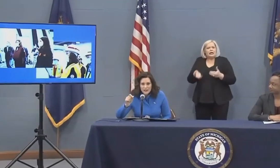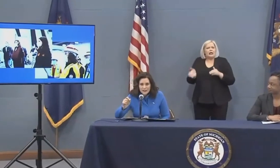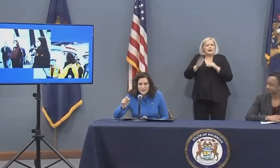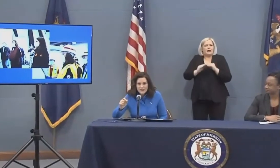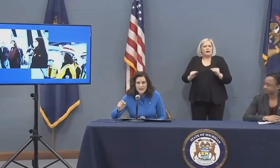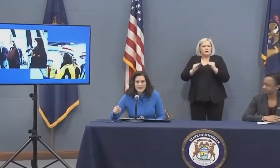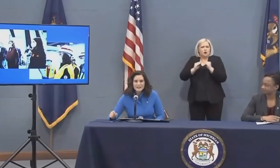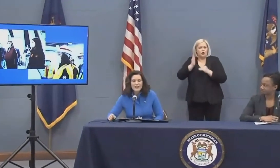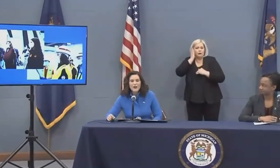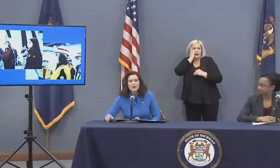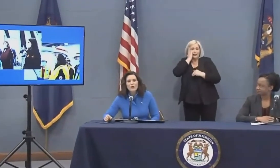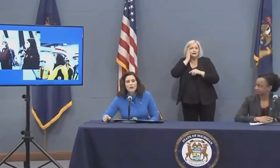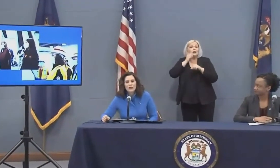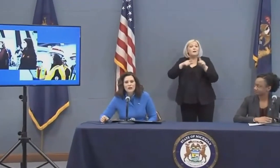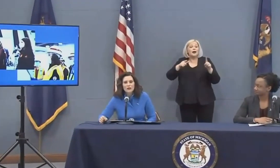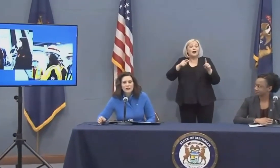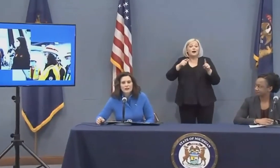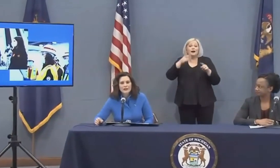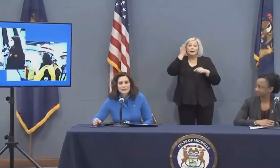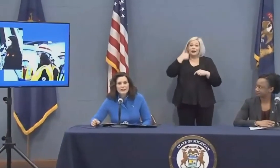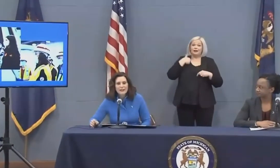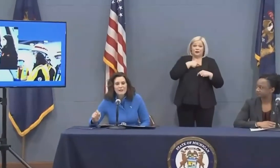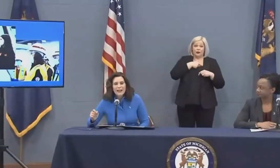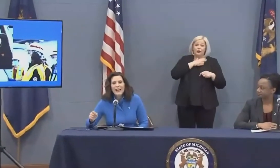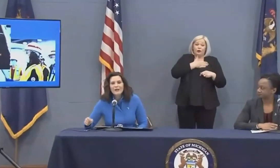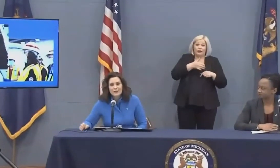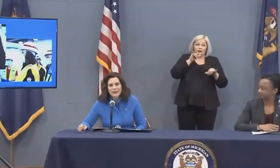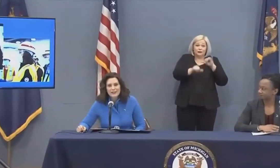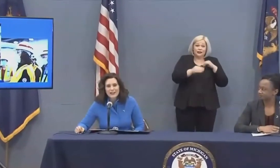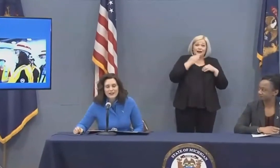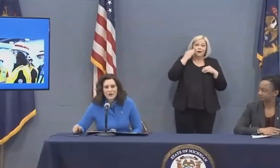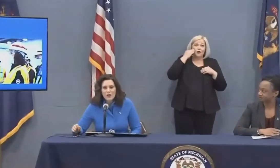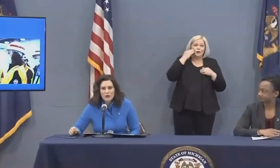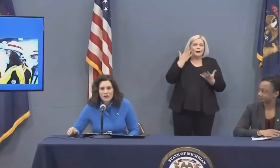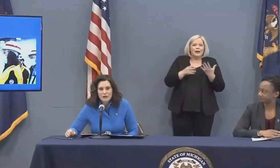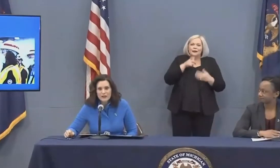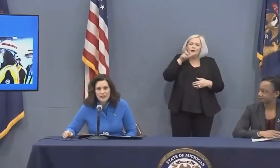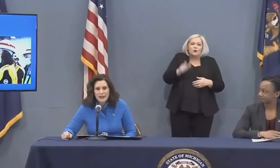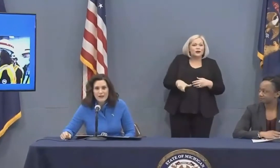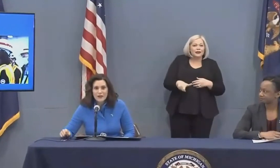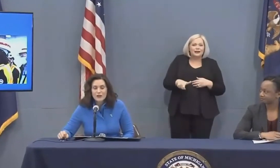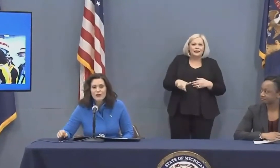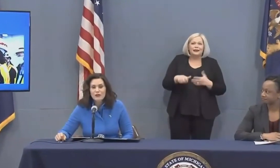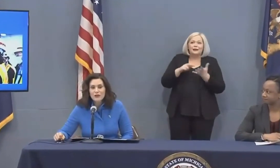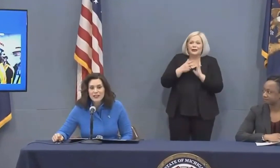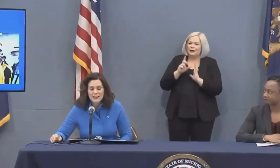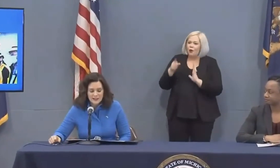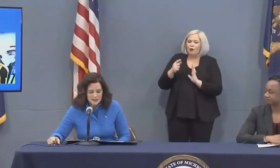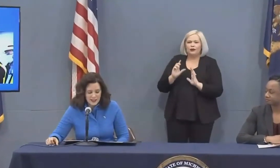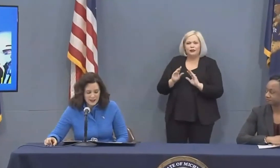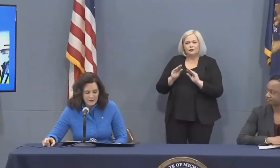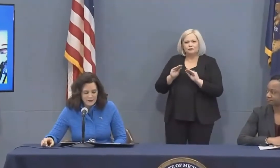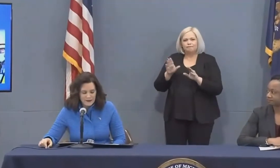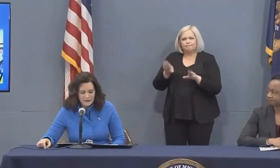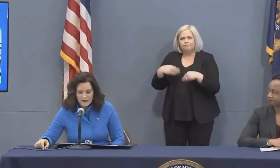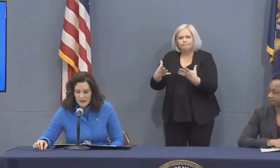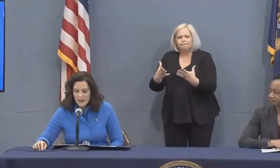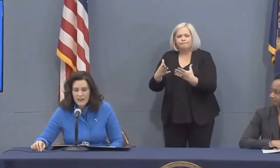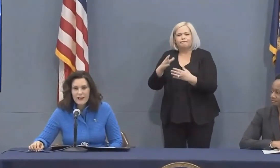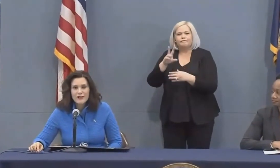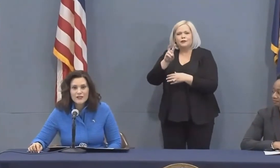but because of this stay-home order, it might not be, and so we're only building it out for 250 at this time.